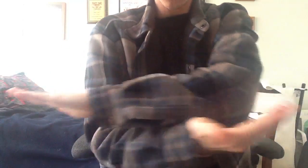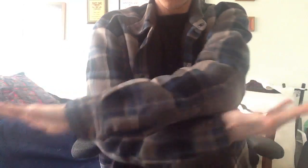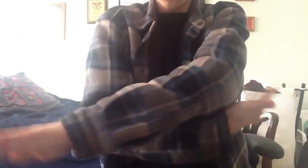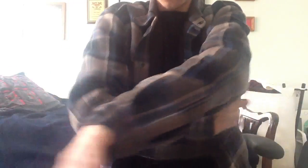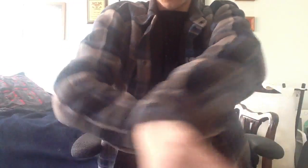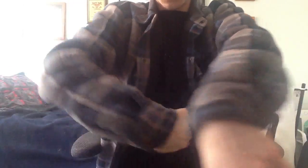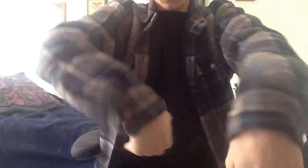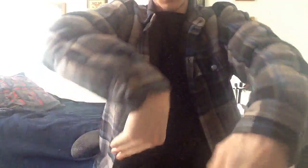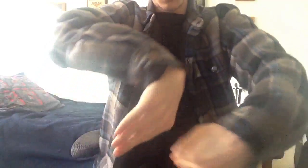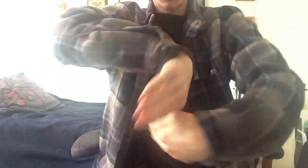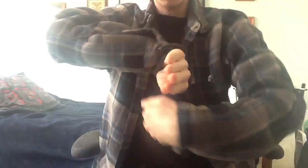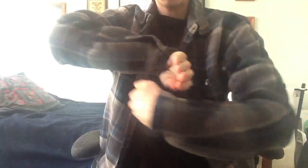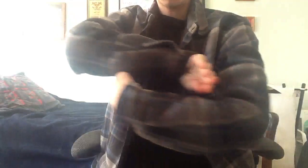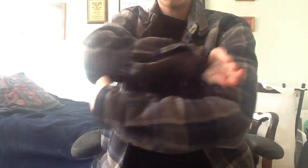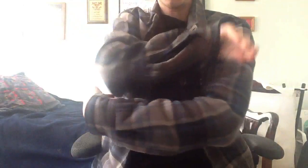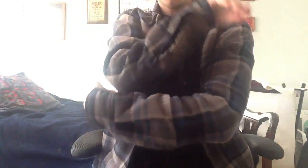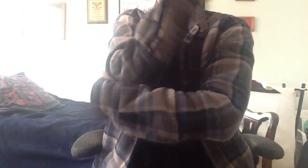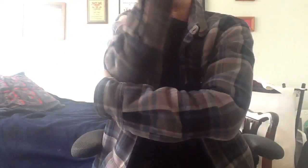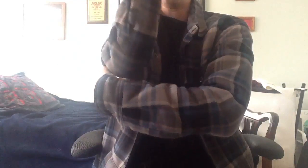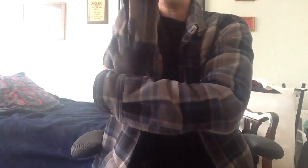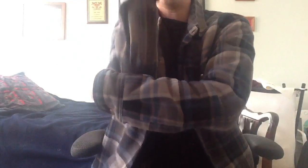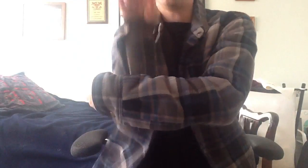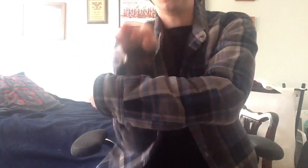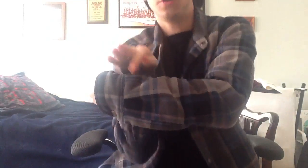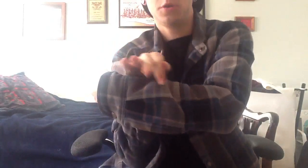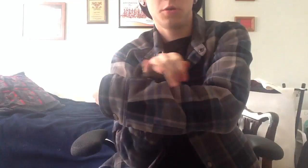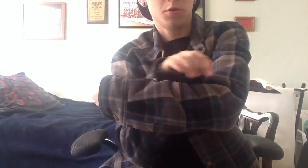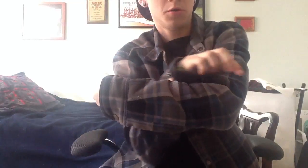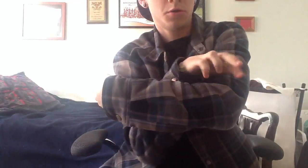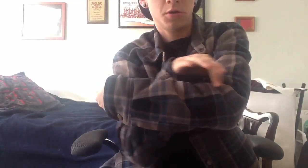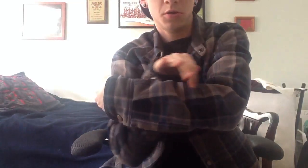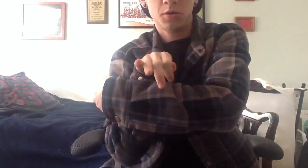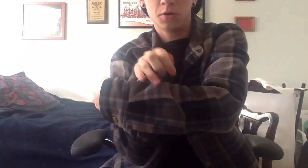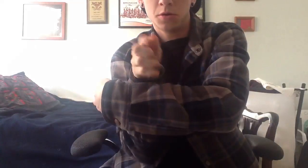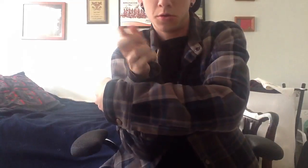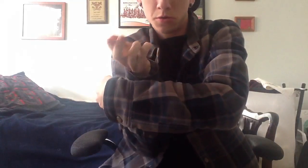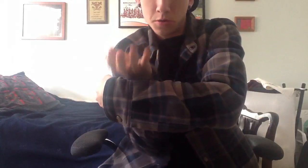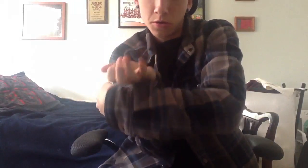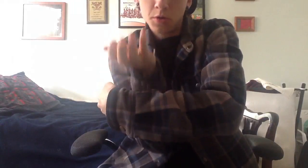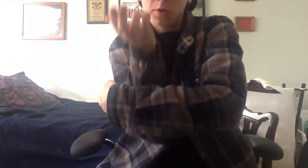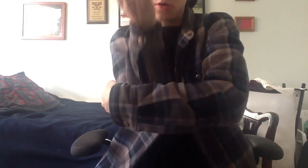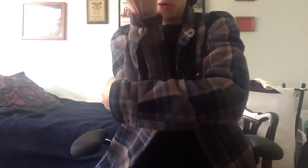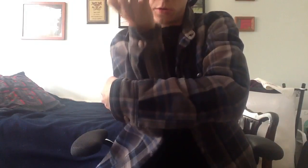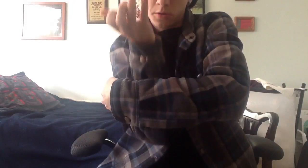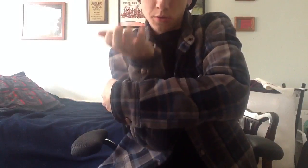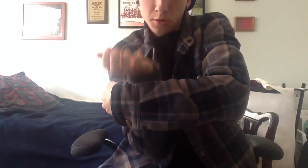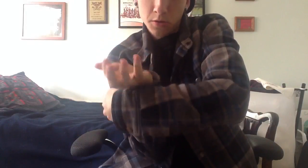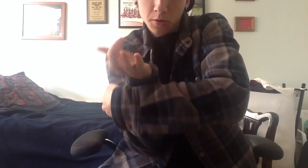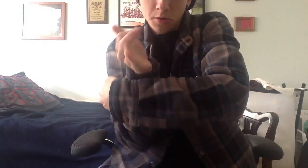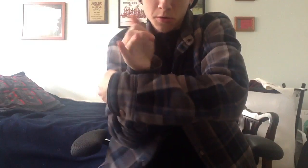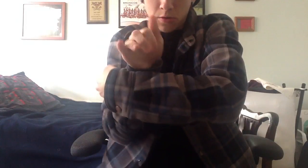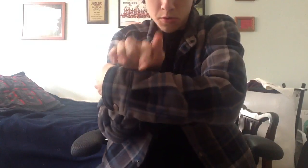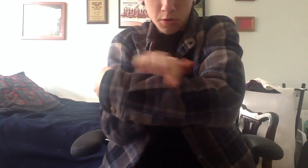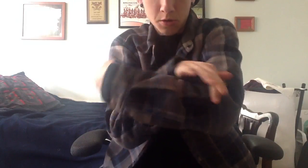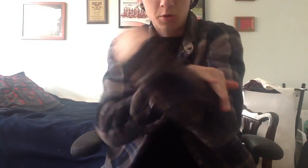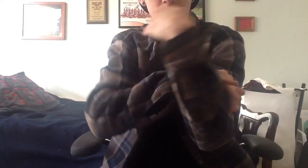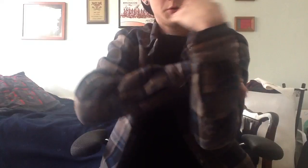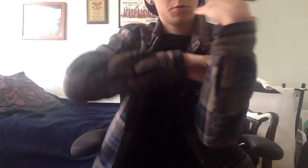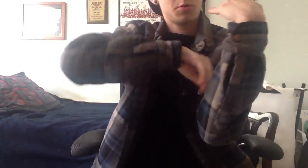bitches People saying I made it, but now I don't feel too different Wayne told me, close your eyes, I'll never see your vision So I stay ready to die